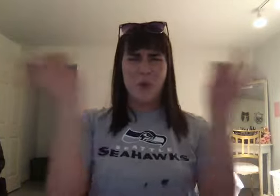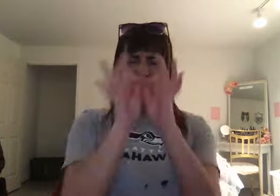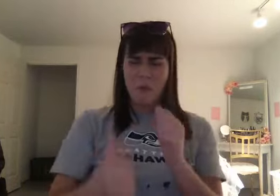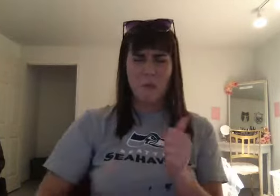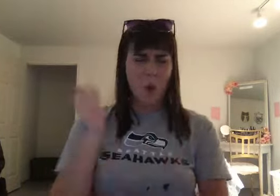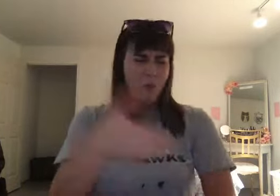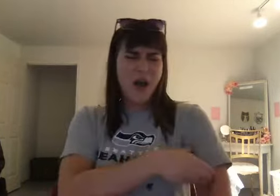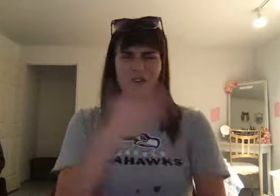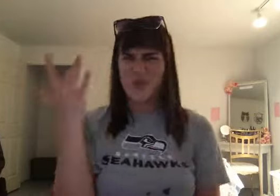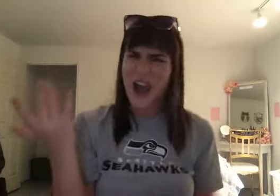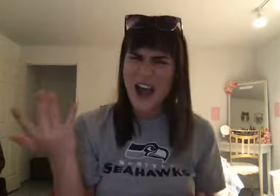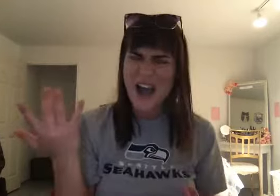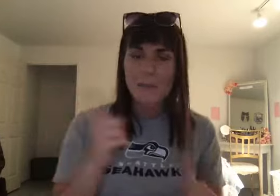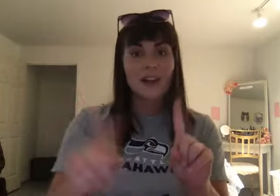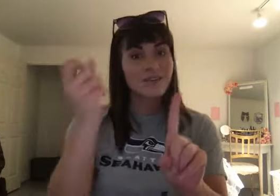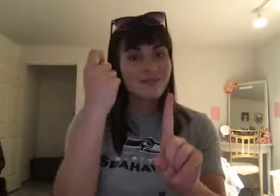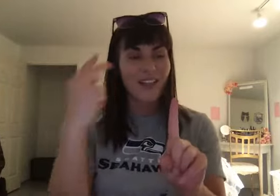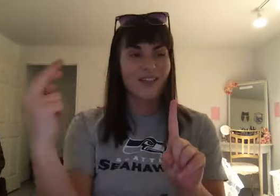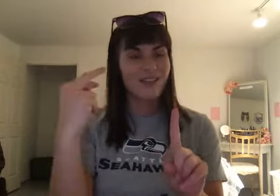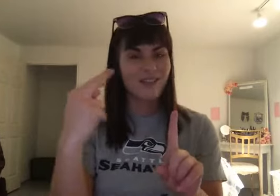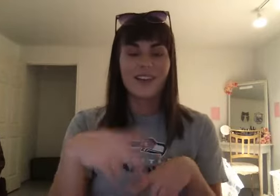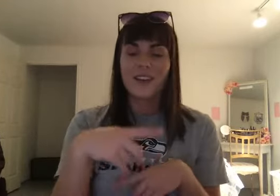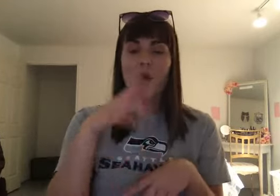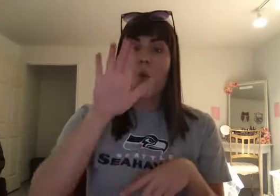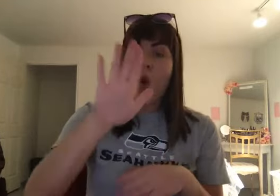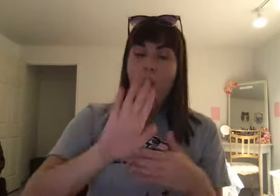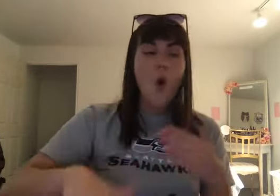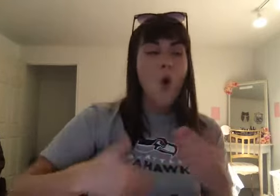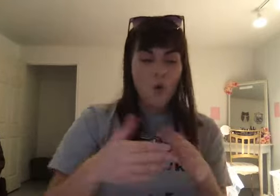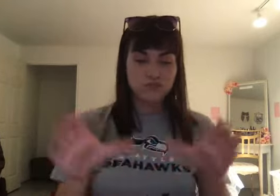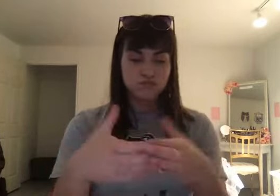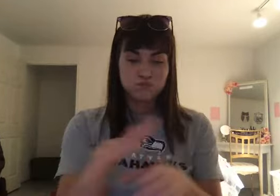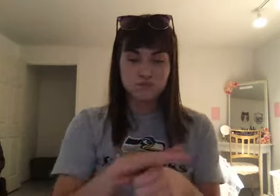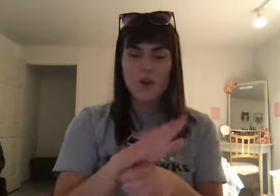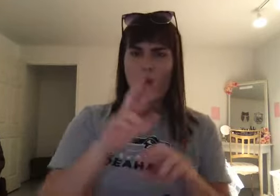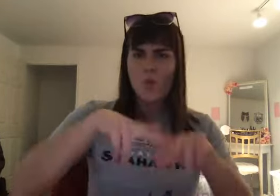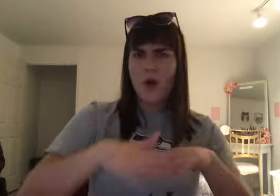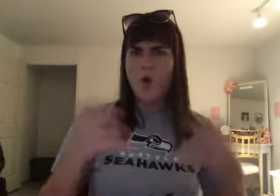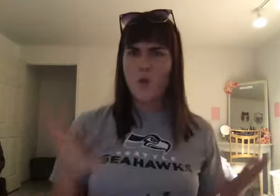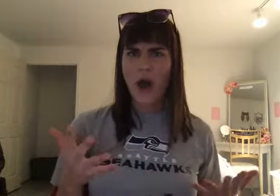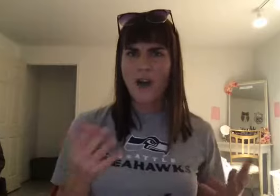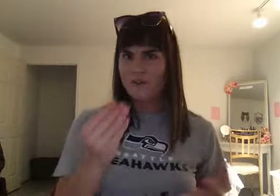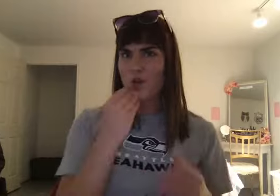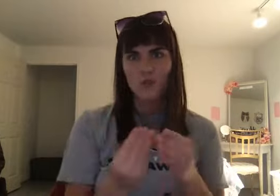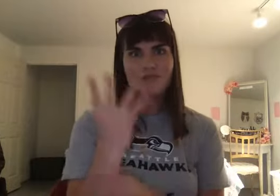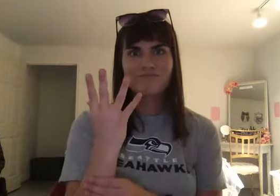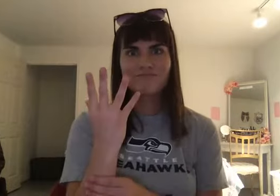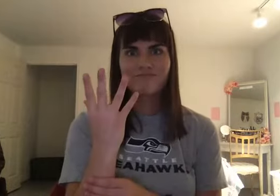about this. If your entire civilization. Relies on the food. That you can grow. Wouldn't rain.